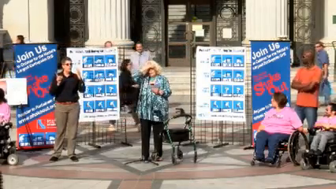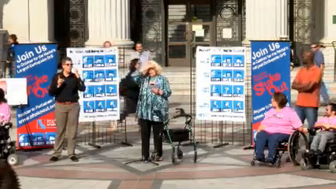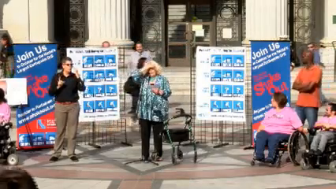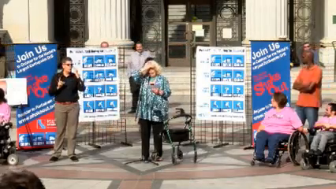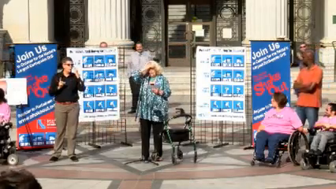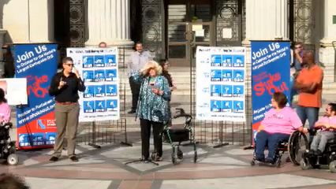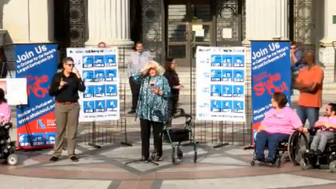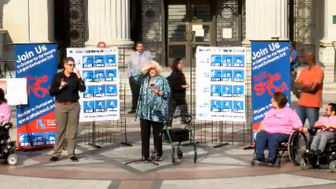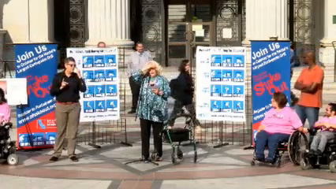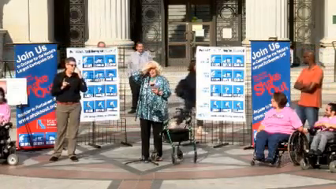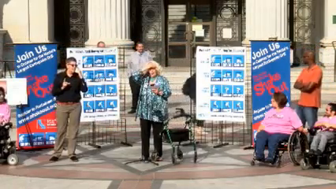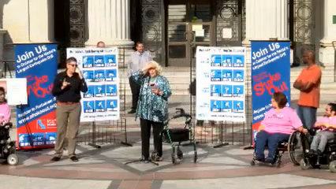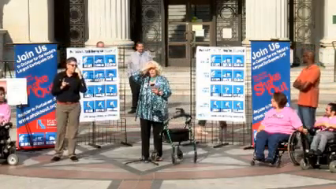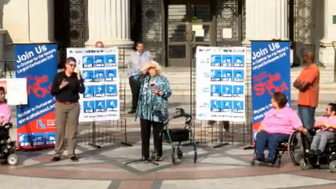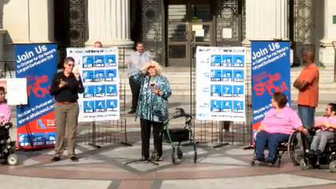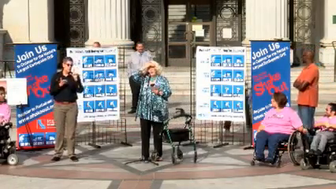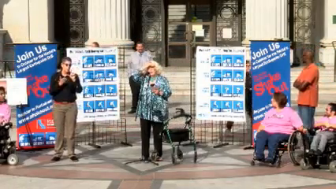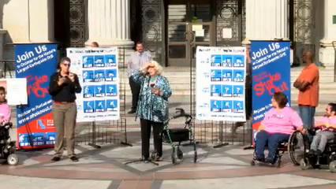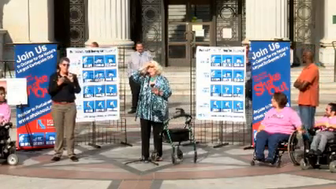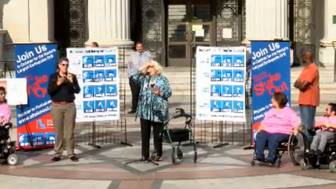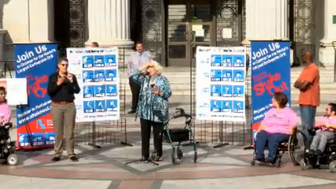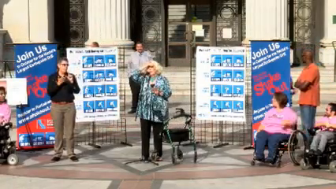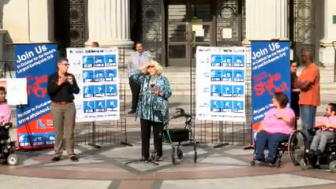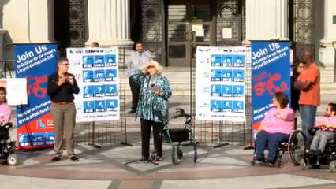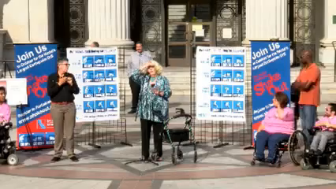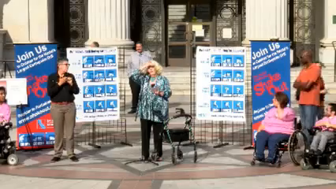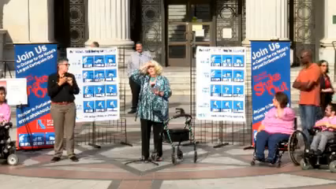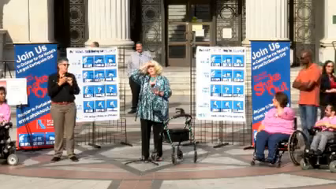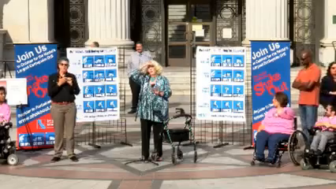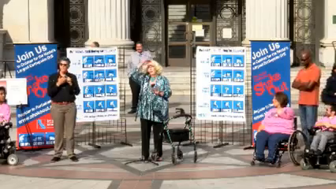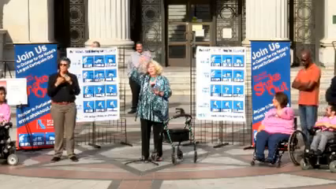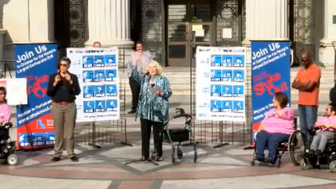publication Toward Independence?